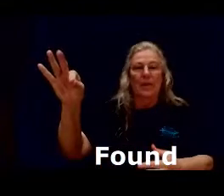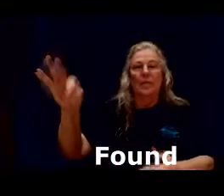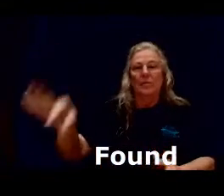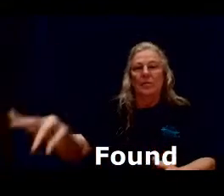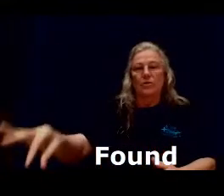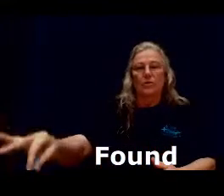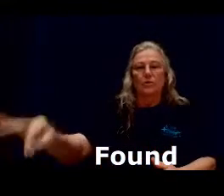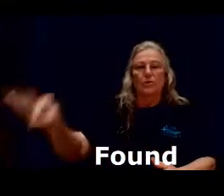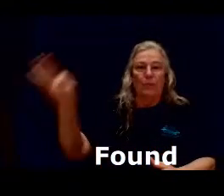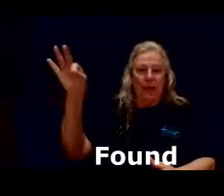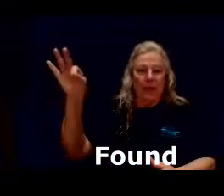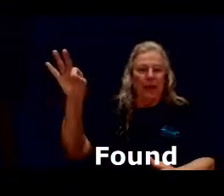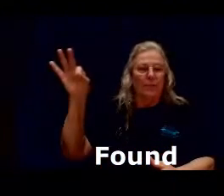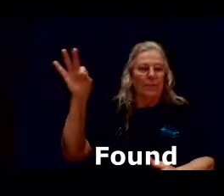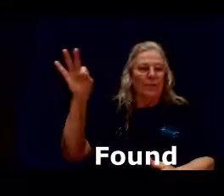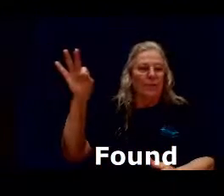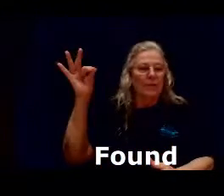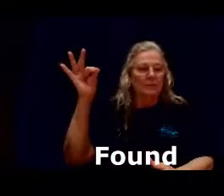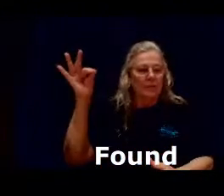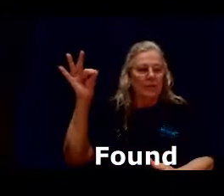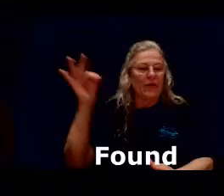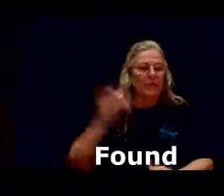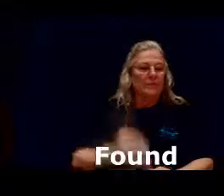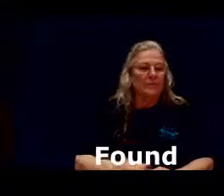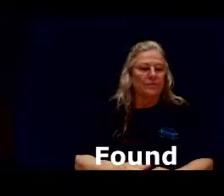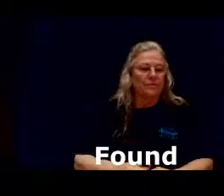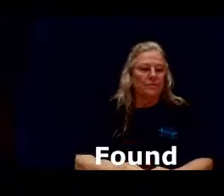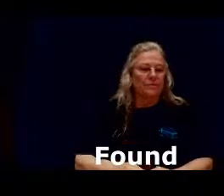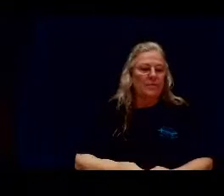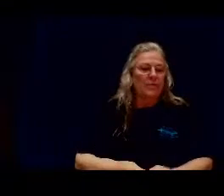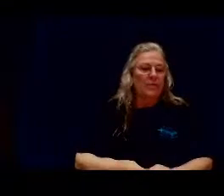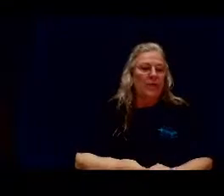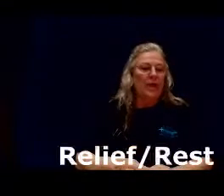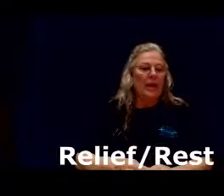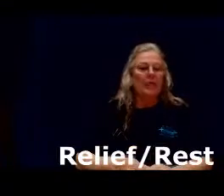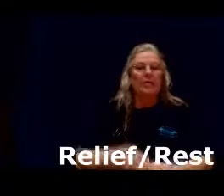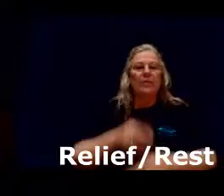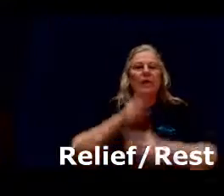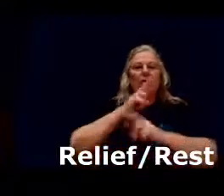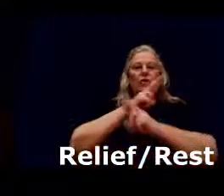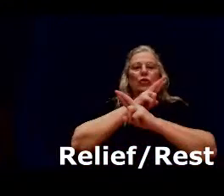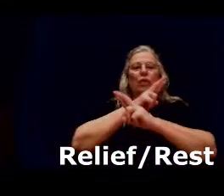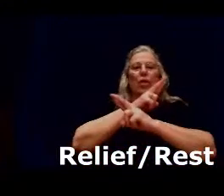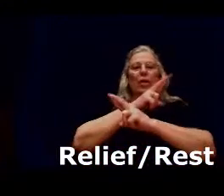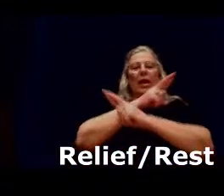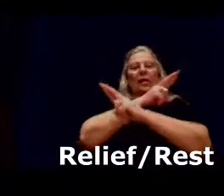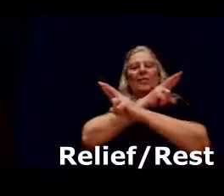so you just pick it up and you found it relief to our hands